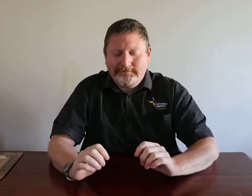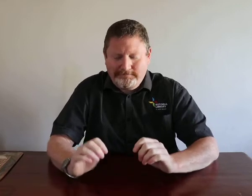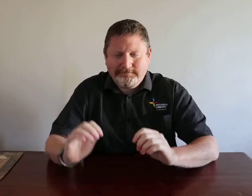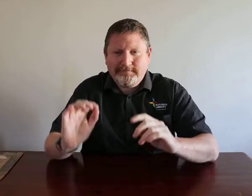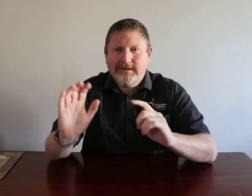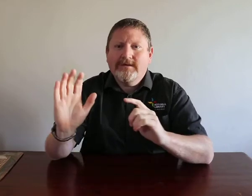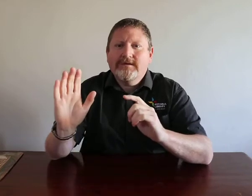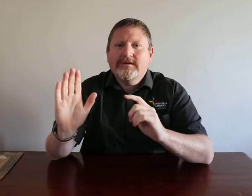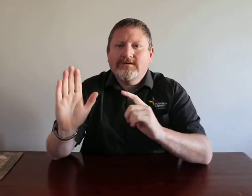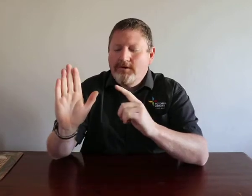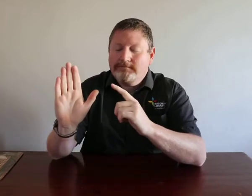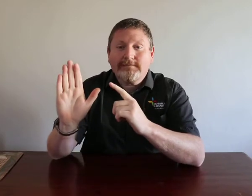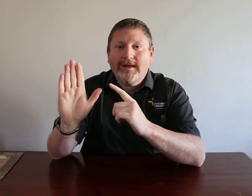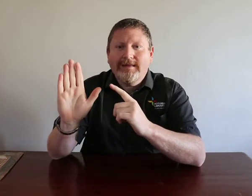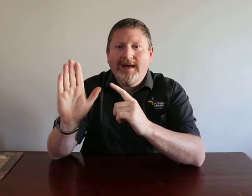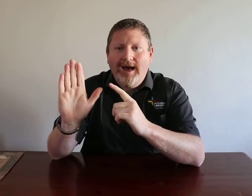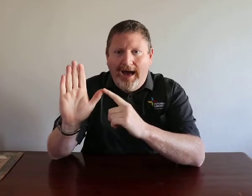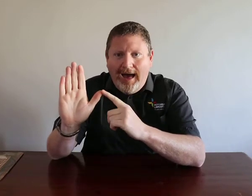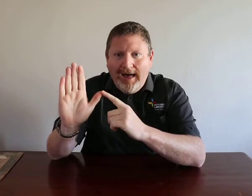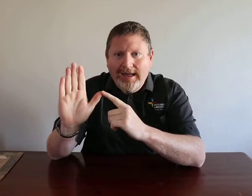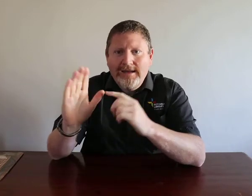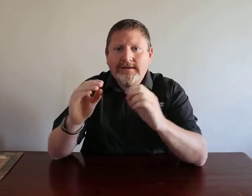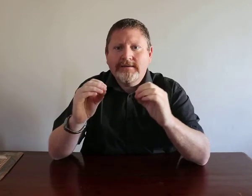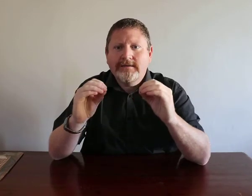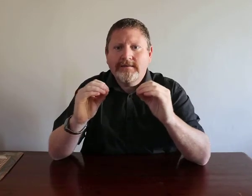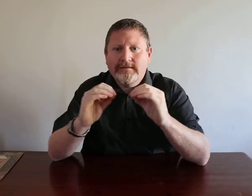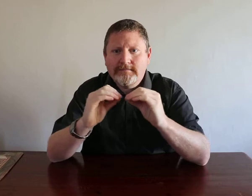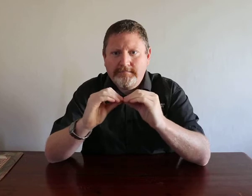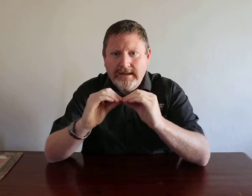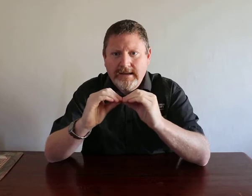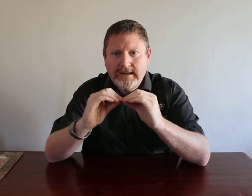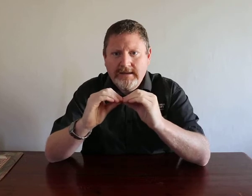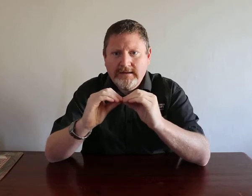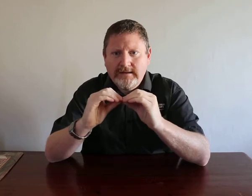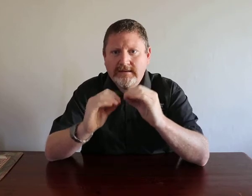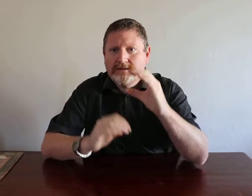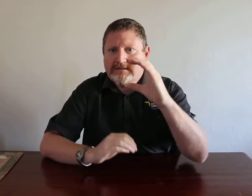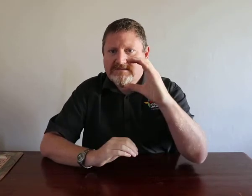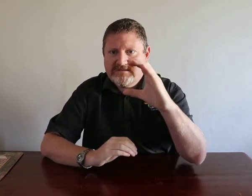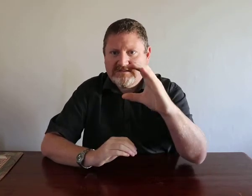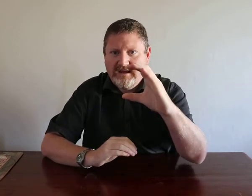So A, B, C,